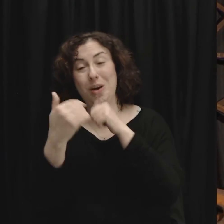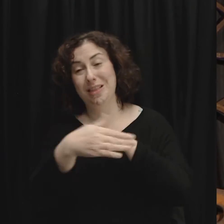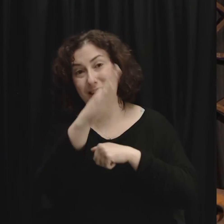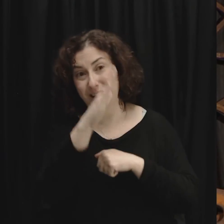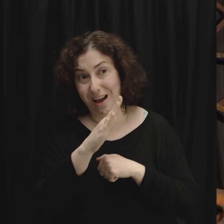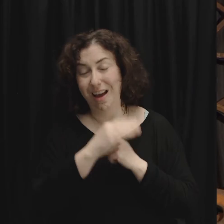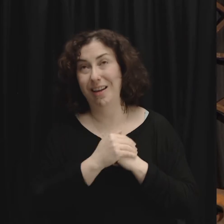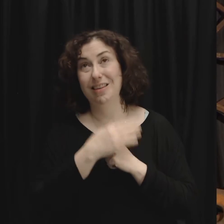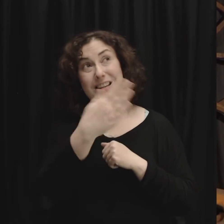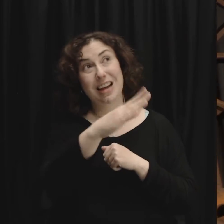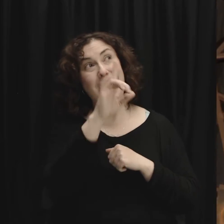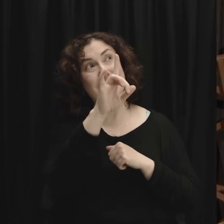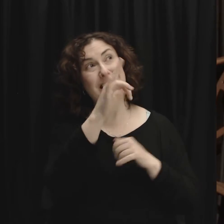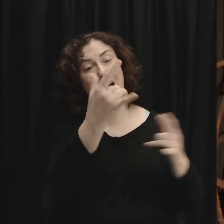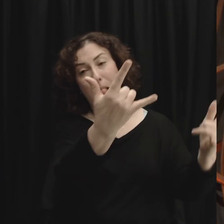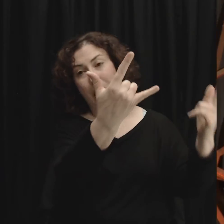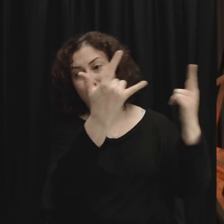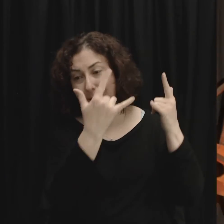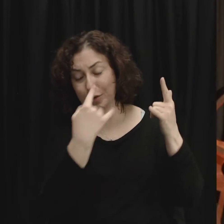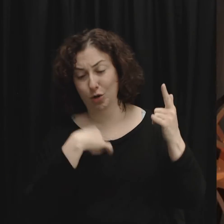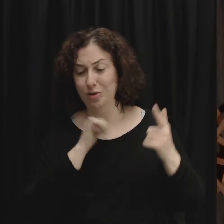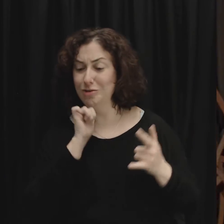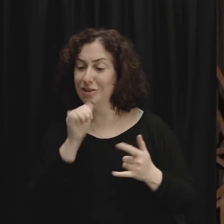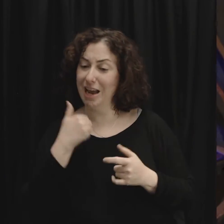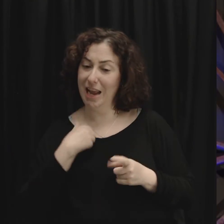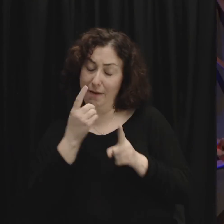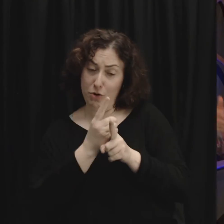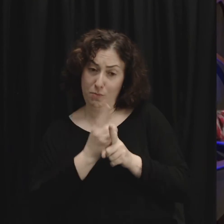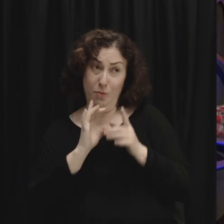us we are not in right relationship with him he initiates the